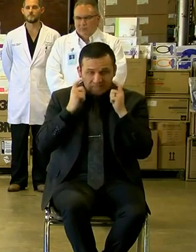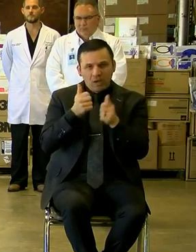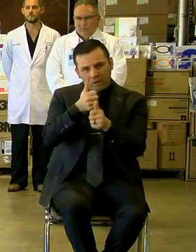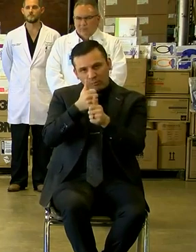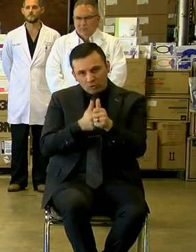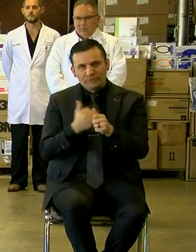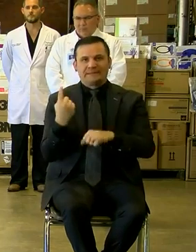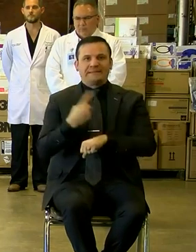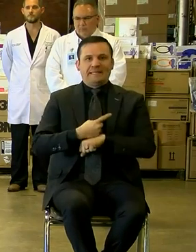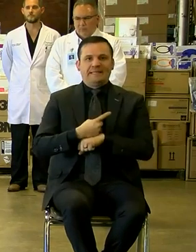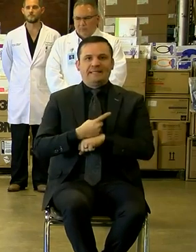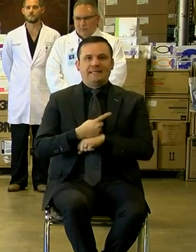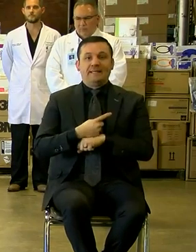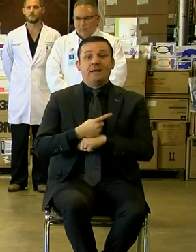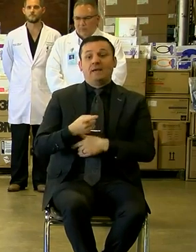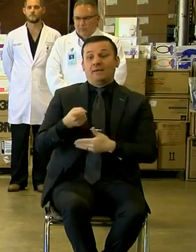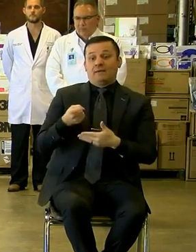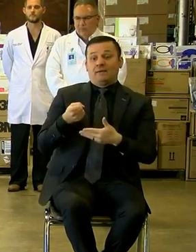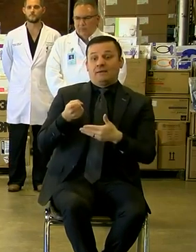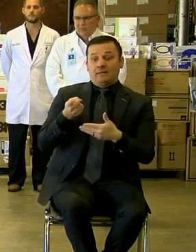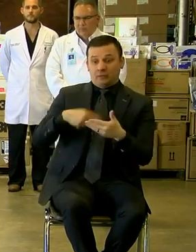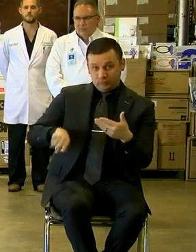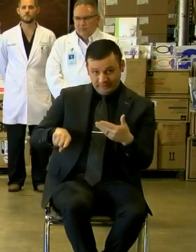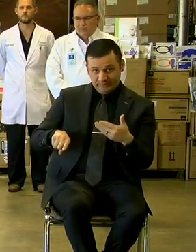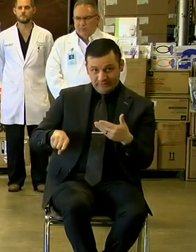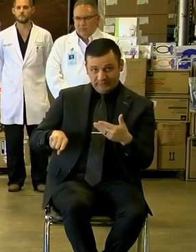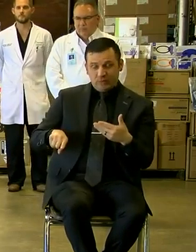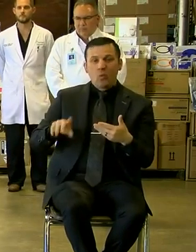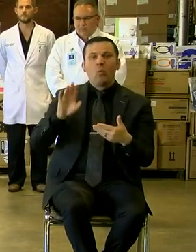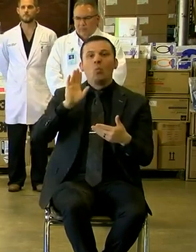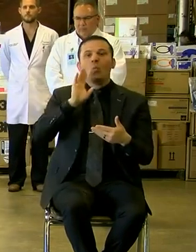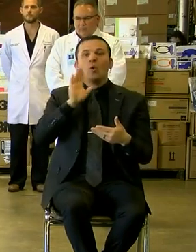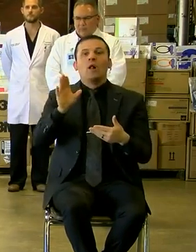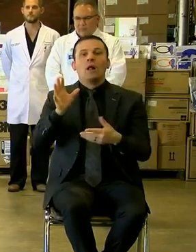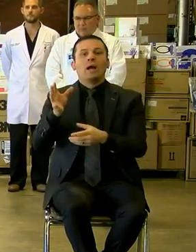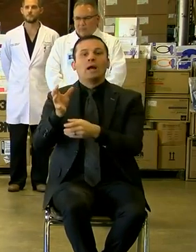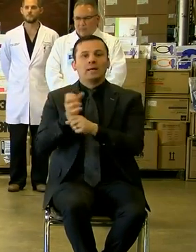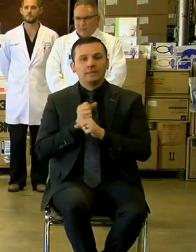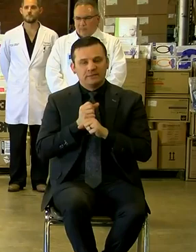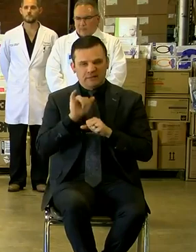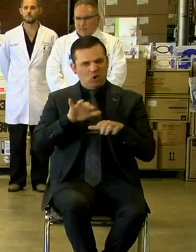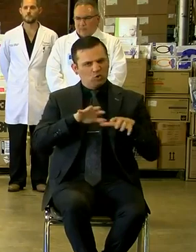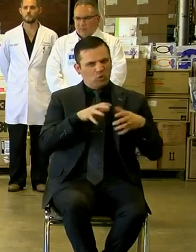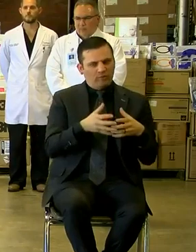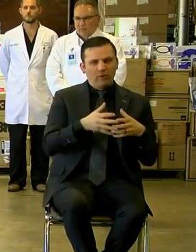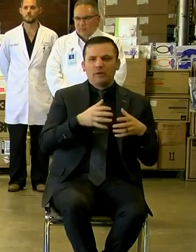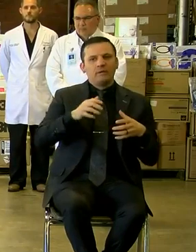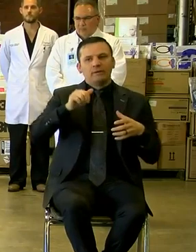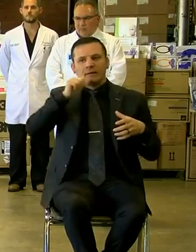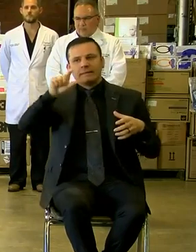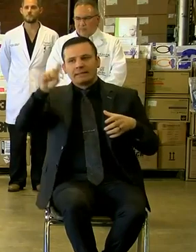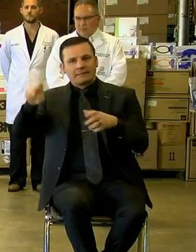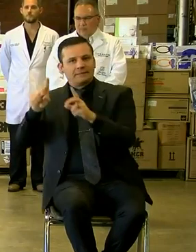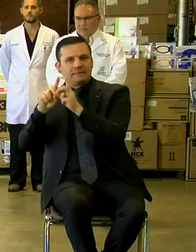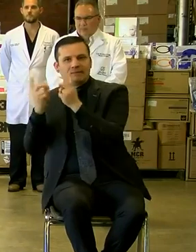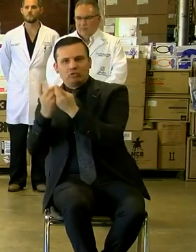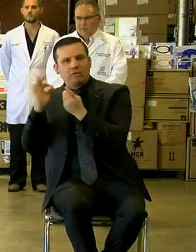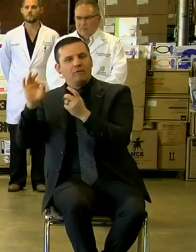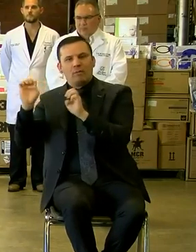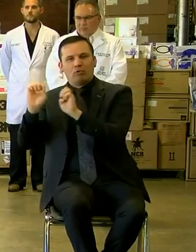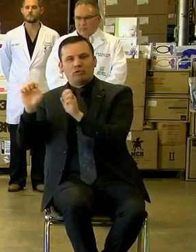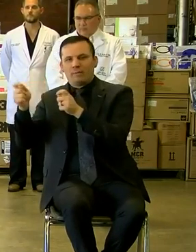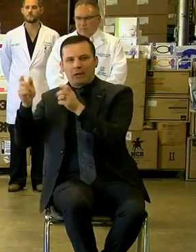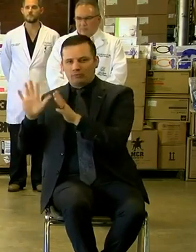day. Next week, in addition to that, the strike force, separate from the Texas Division of Emergency Management,